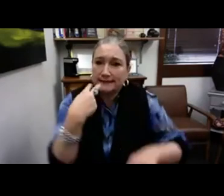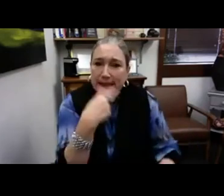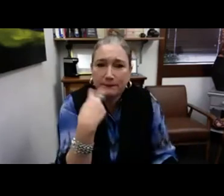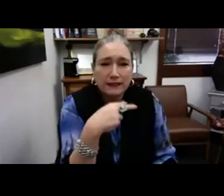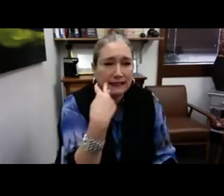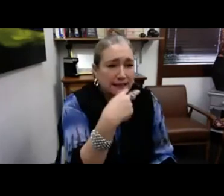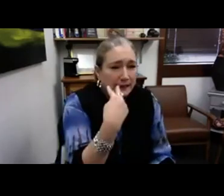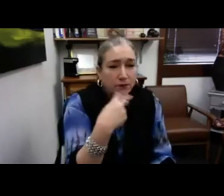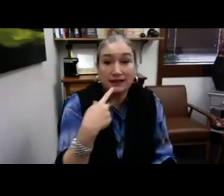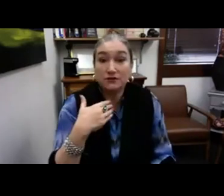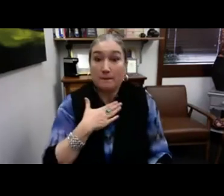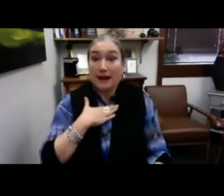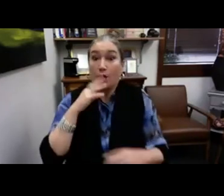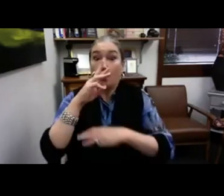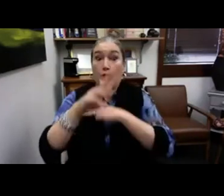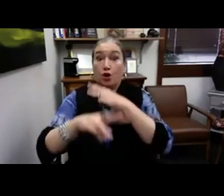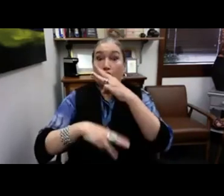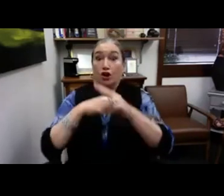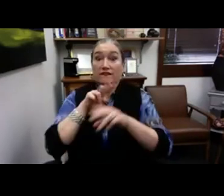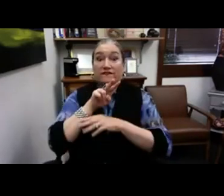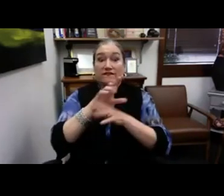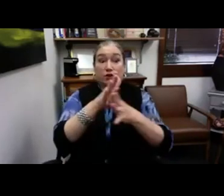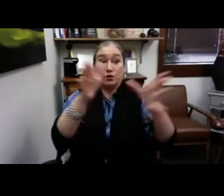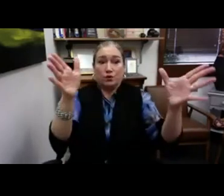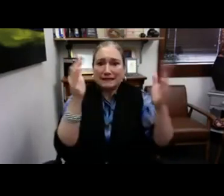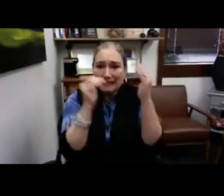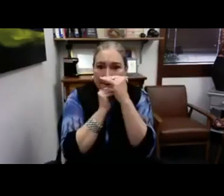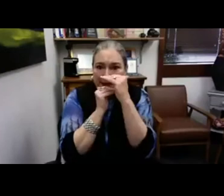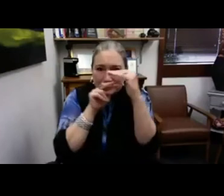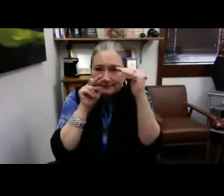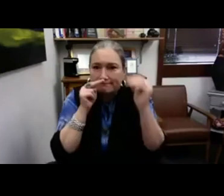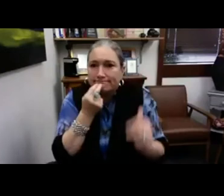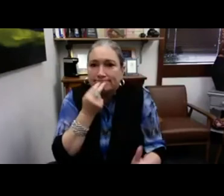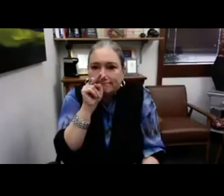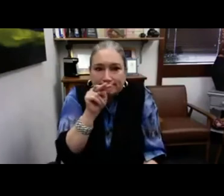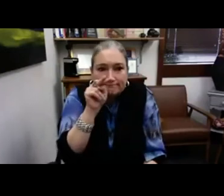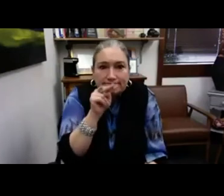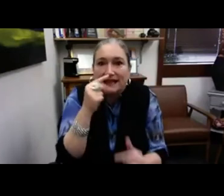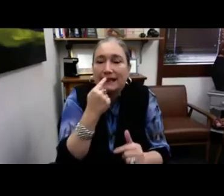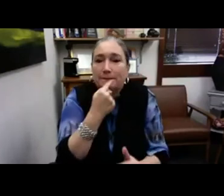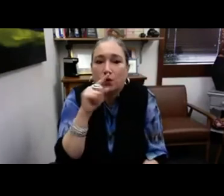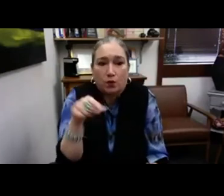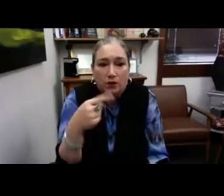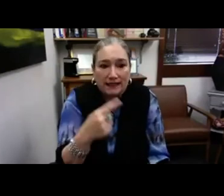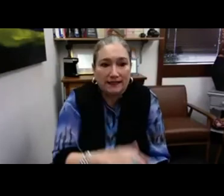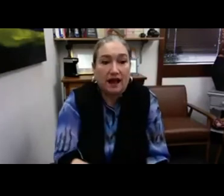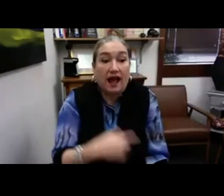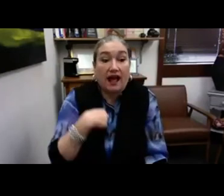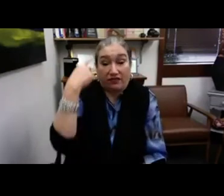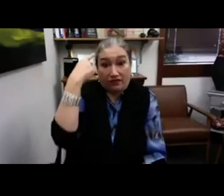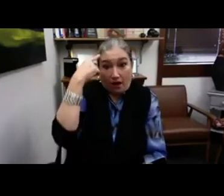from a hearing family. And so her entire life was dependent upon reading lips and speaking was limited to just those two.